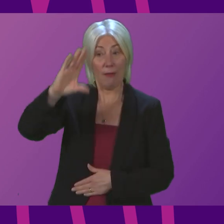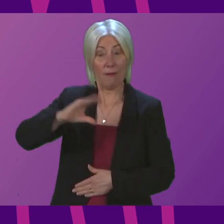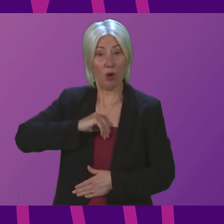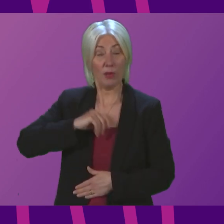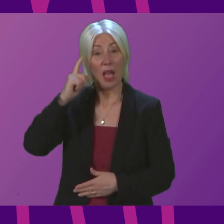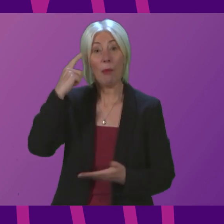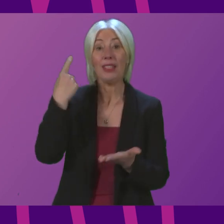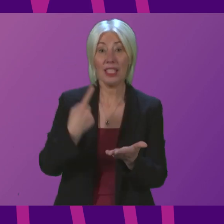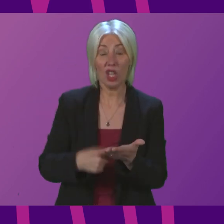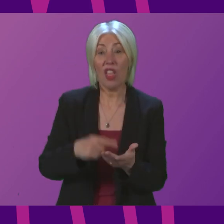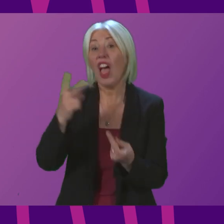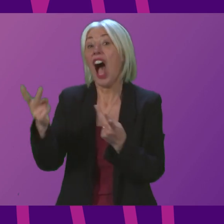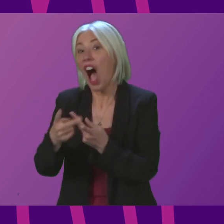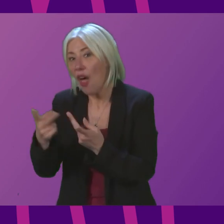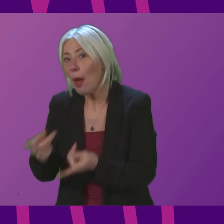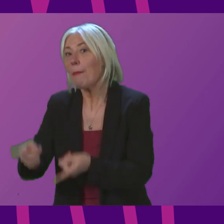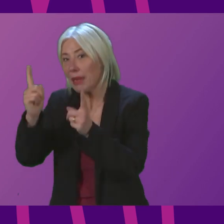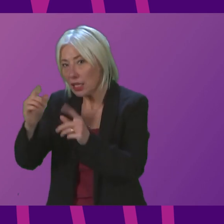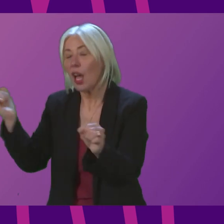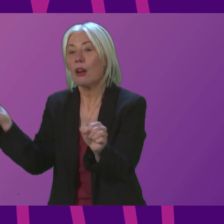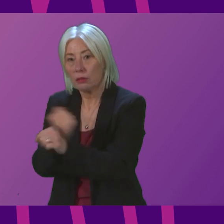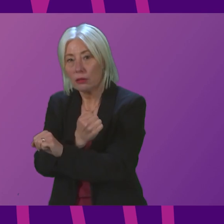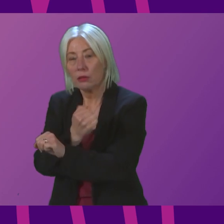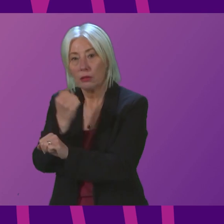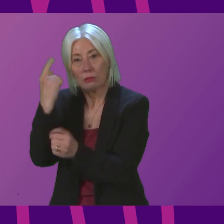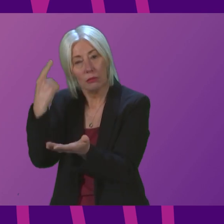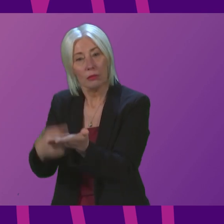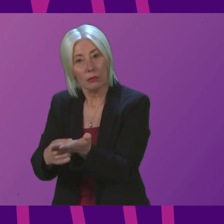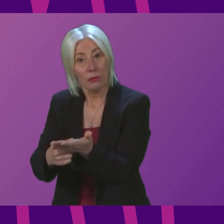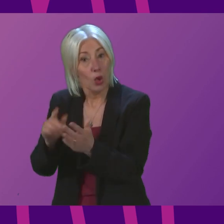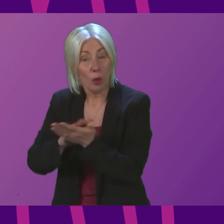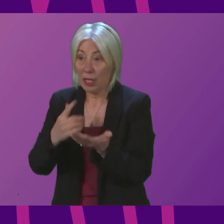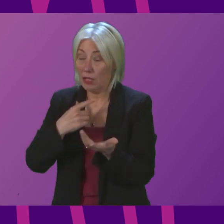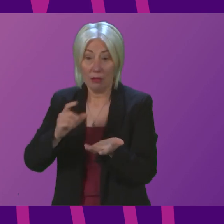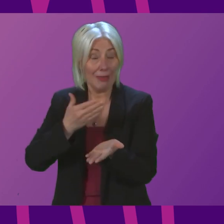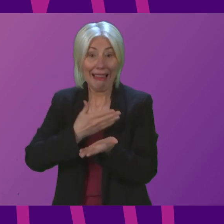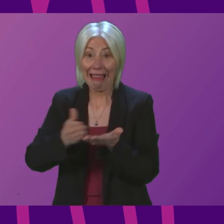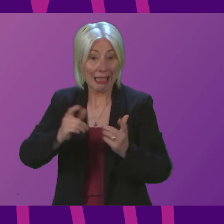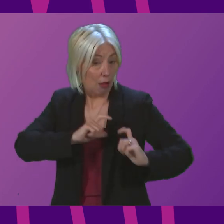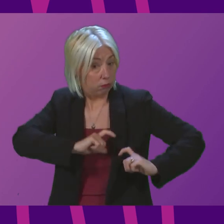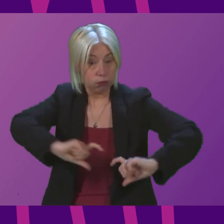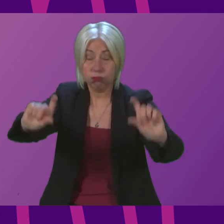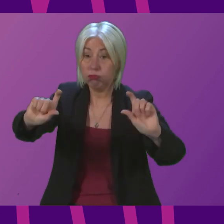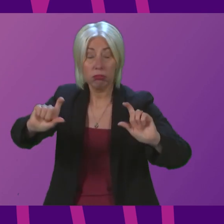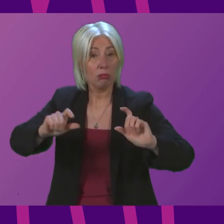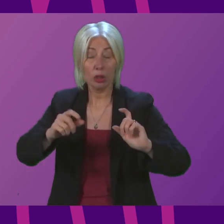another Minister has taken. And therefore, the way is clear to award the contract because I have been